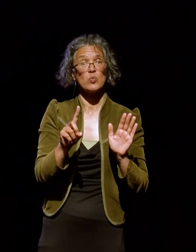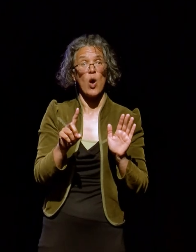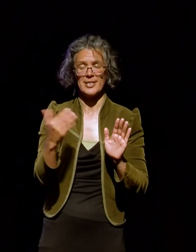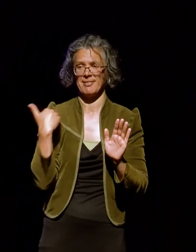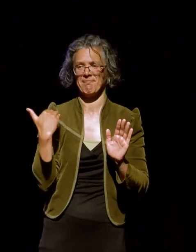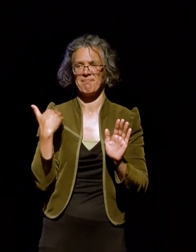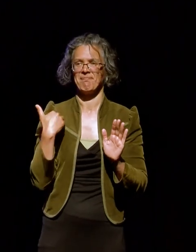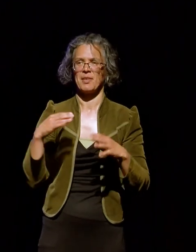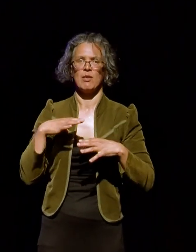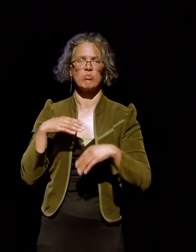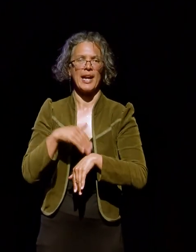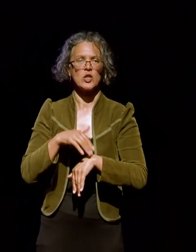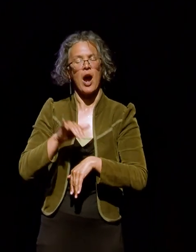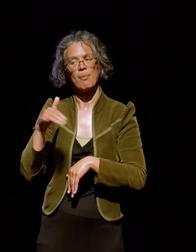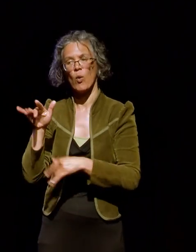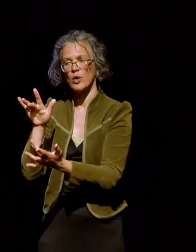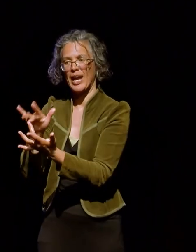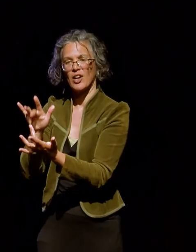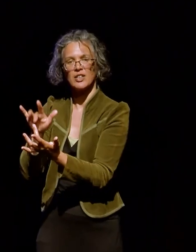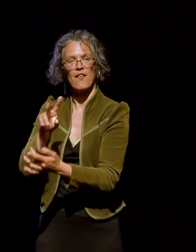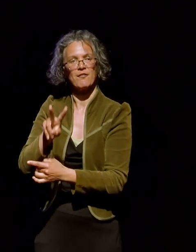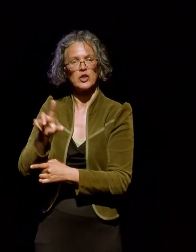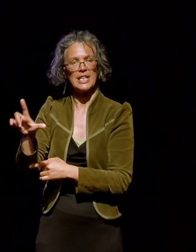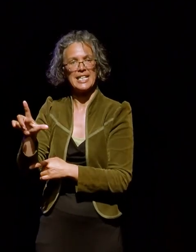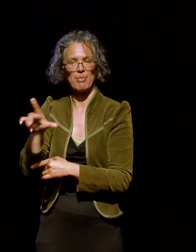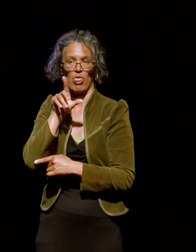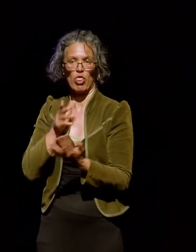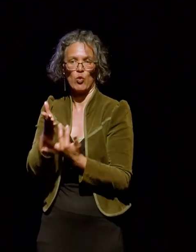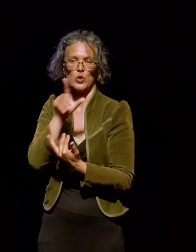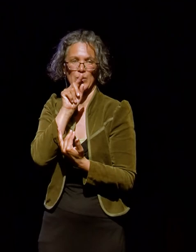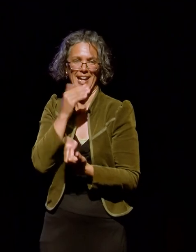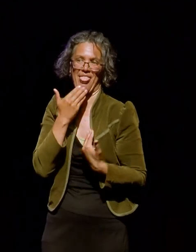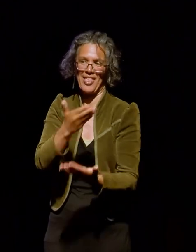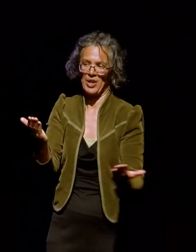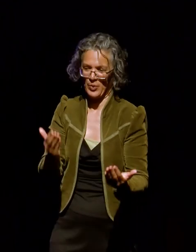nab me in one of the breaks, or get in touch with Victoria Leachman on Twitter. Thanks very much.